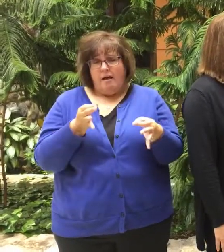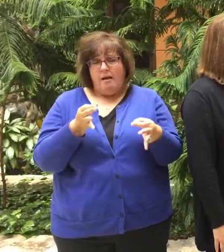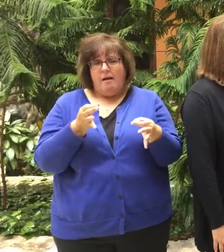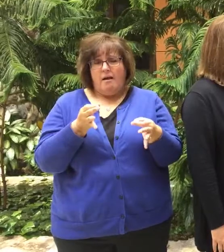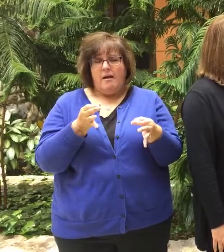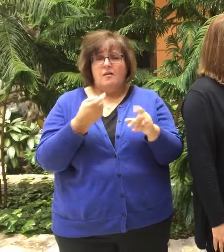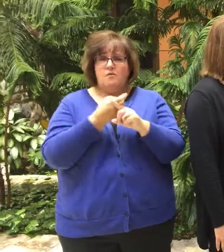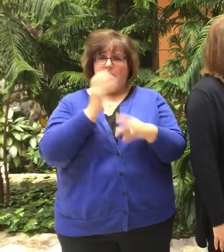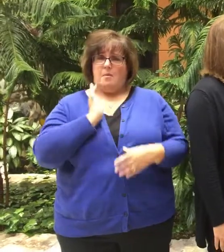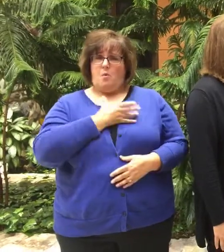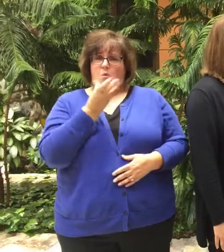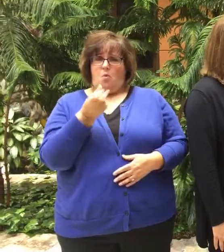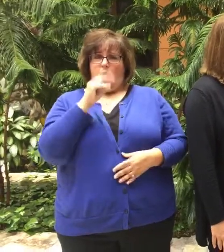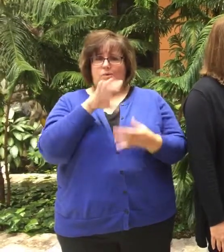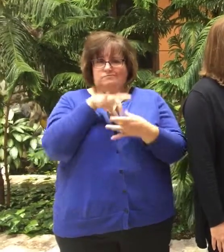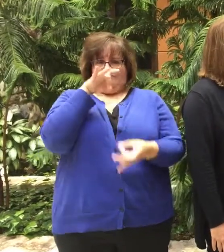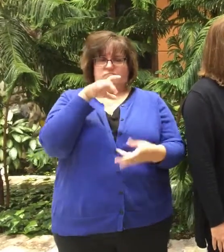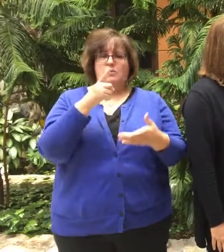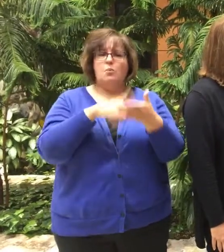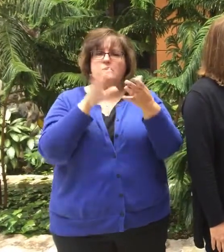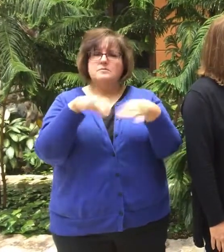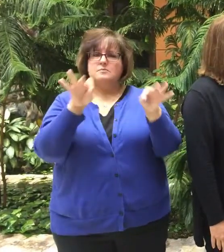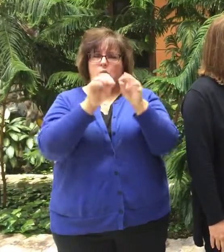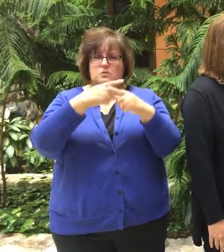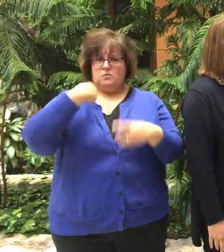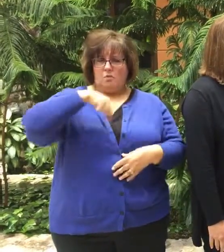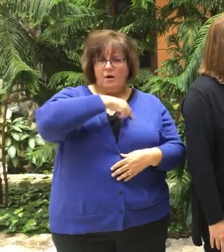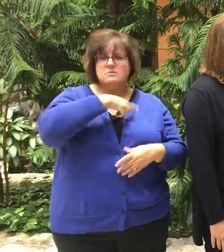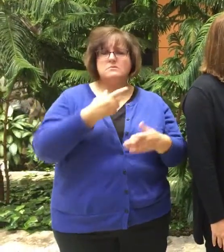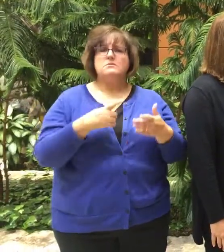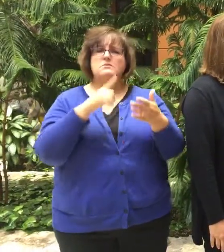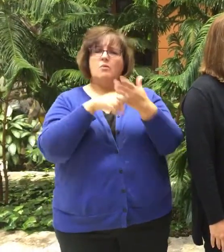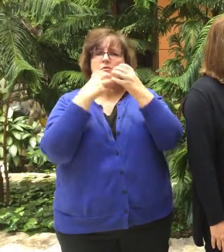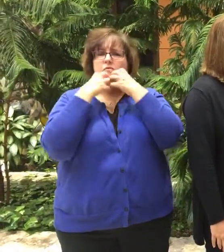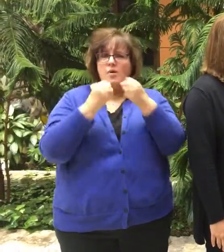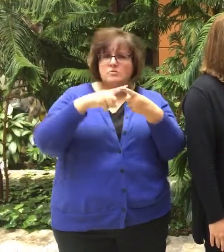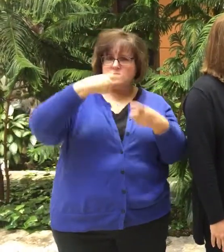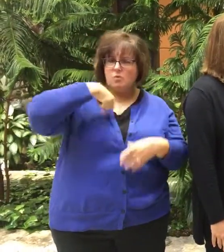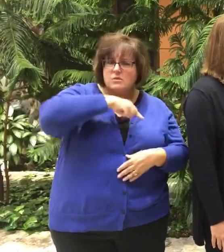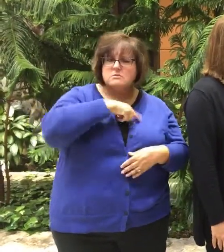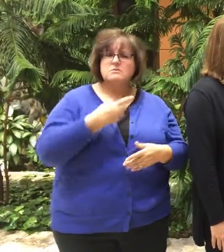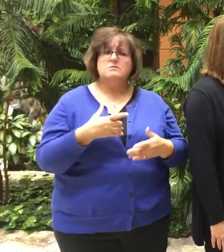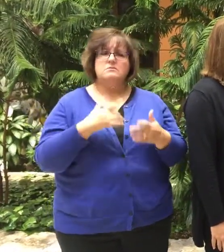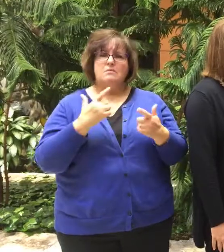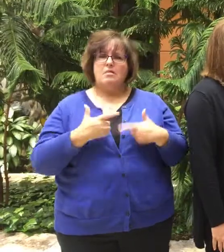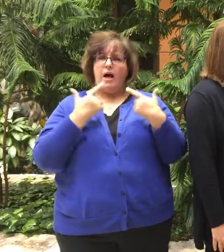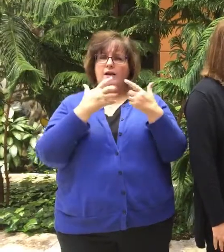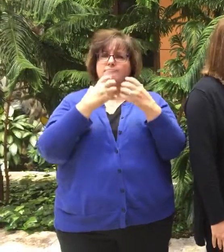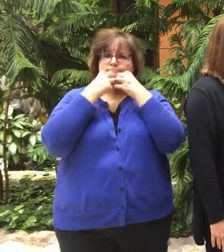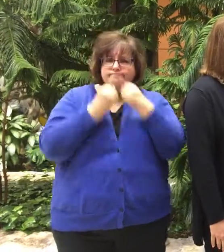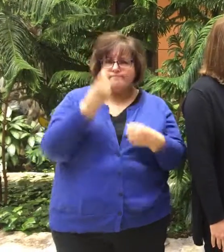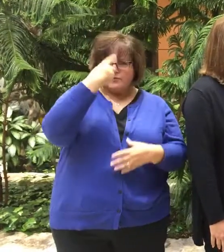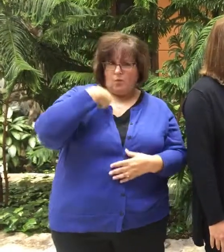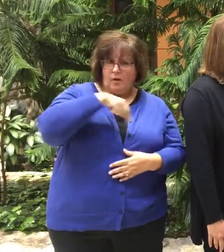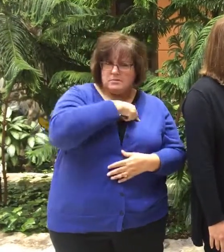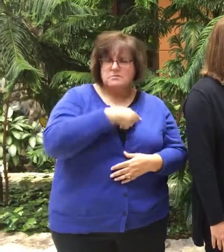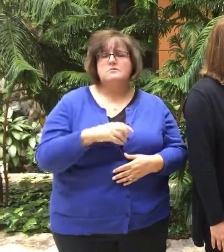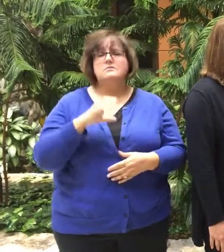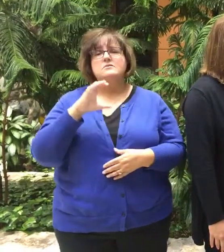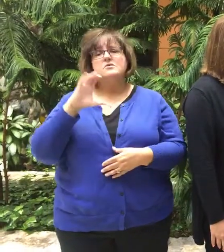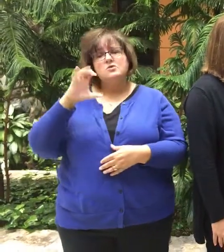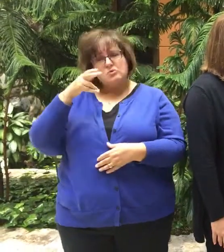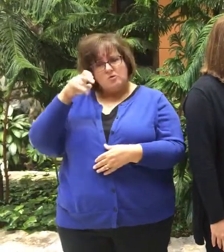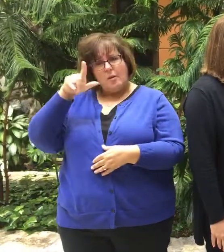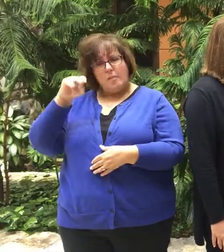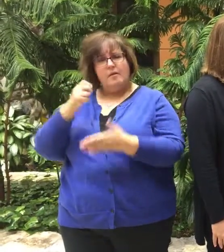off of our spirituality, based off of what's important to us, what is valuable to us, and what makes life meaningful to us. So chaplains